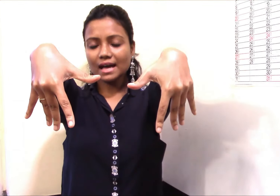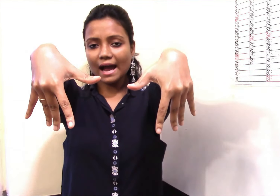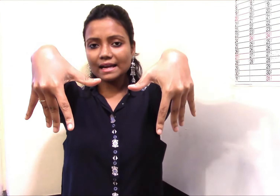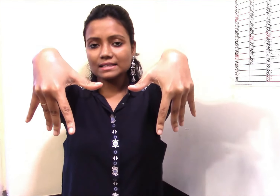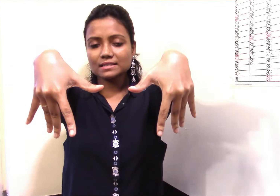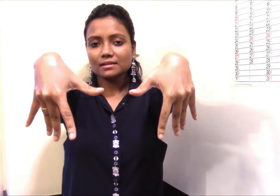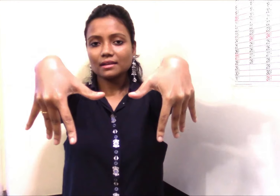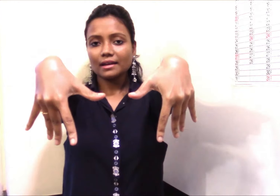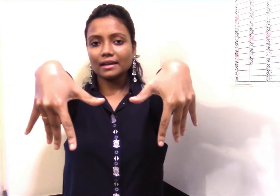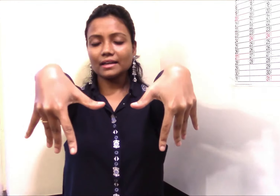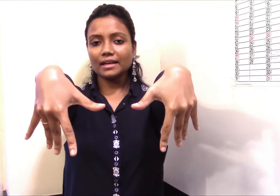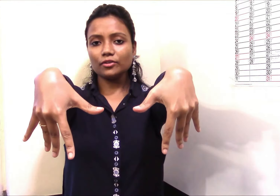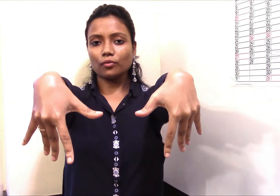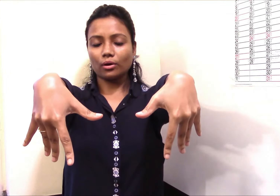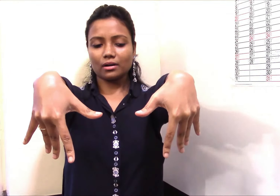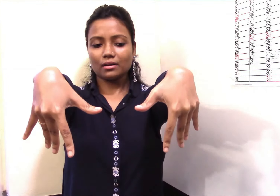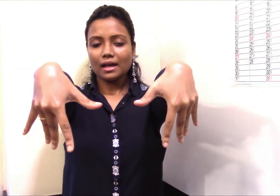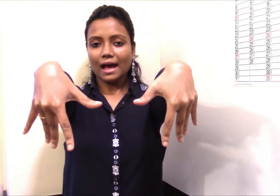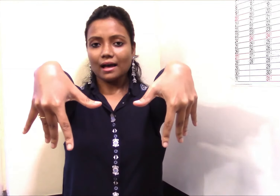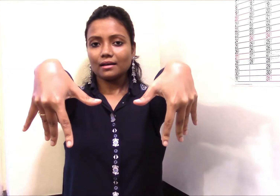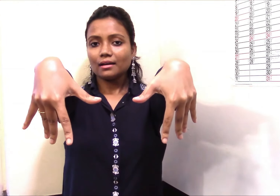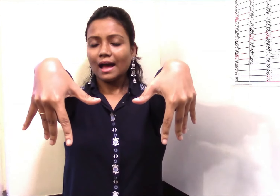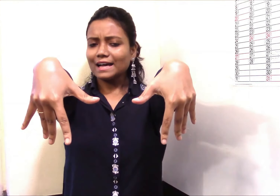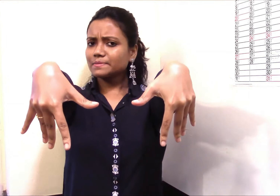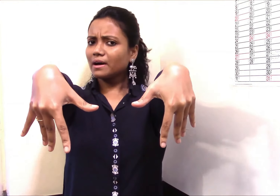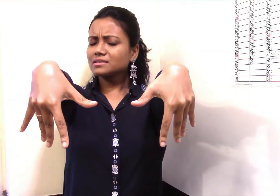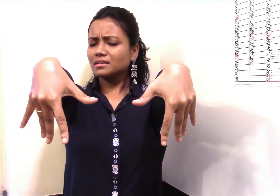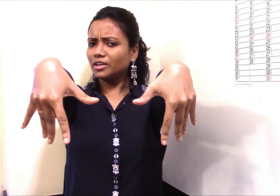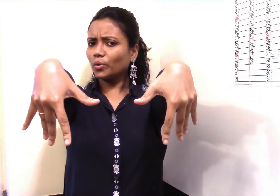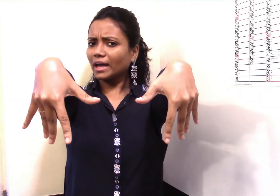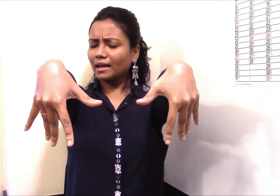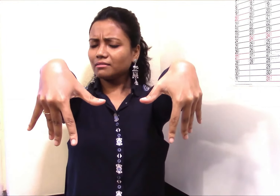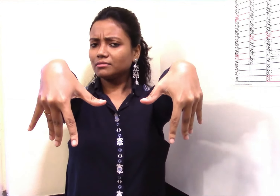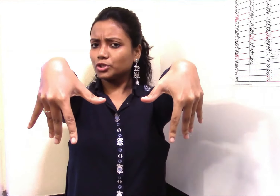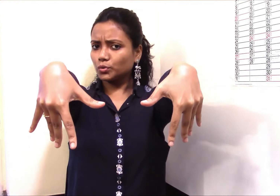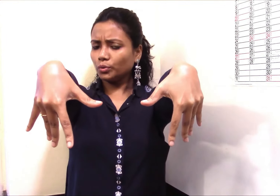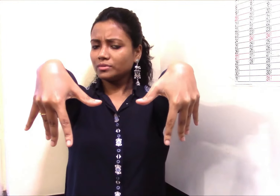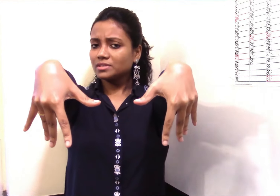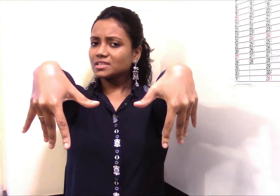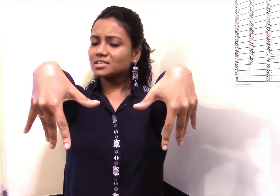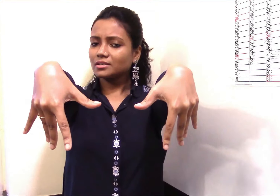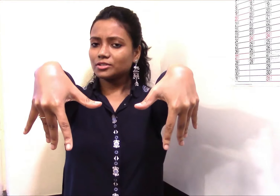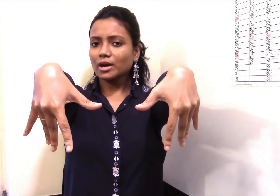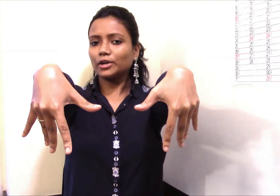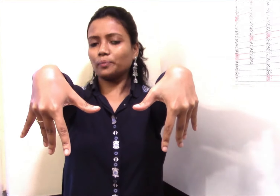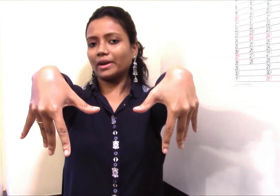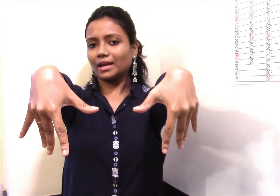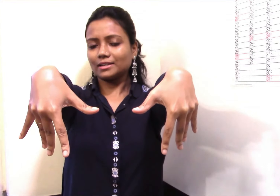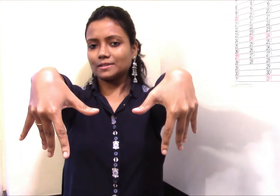hand in your fingers. As much as you can do. Just try to bring it.